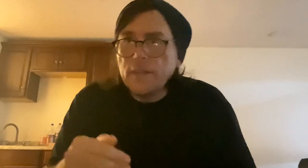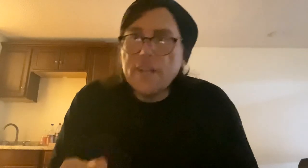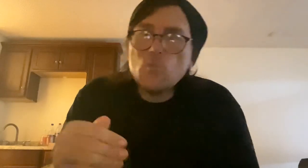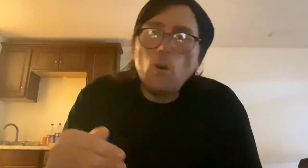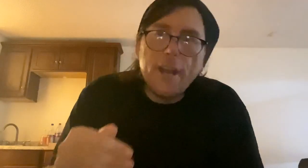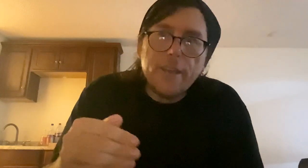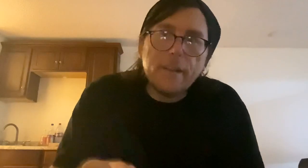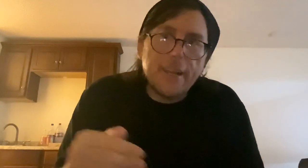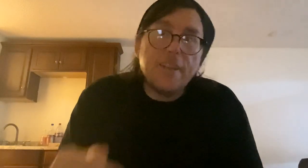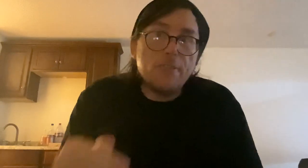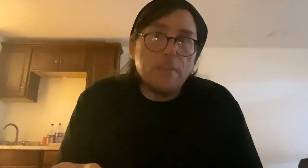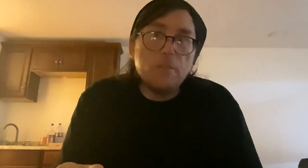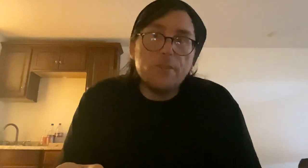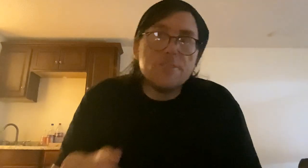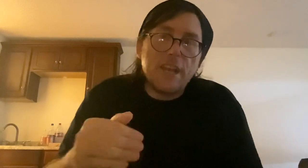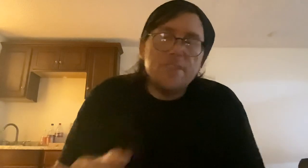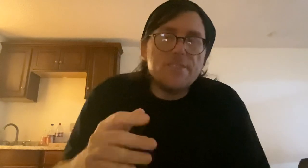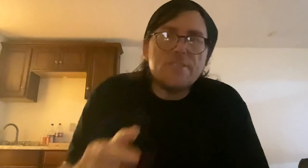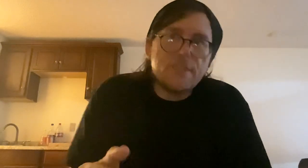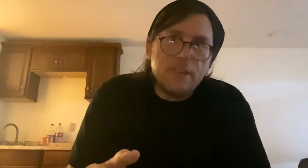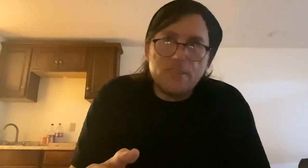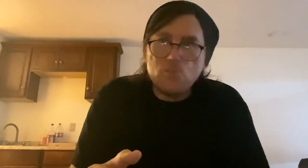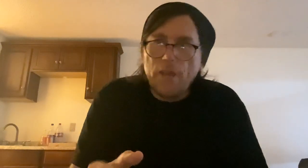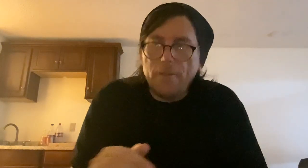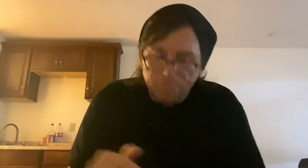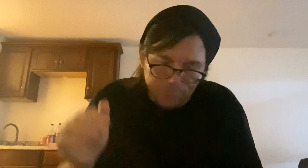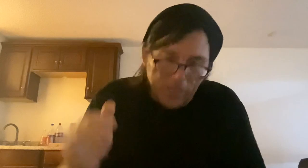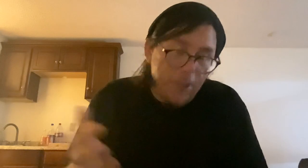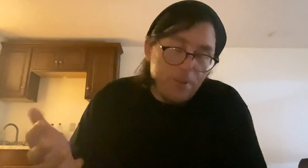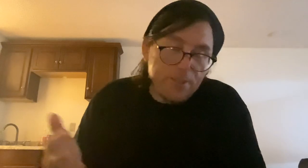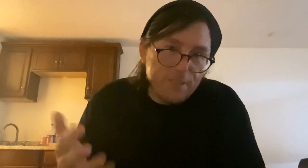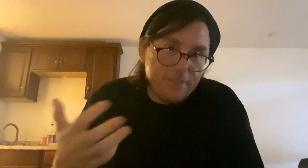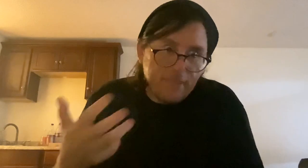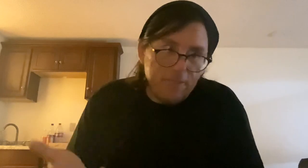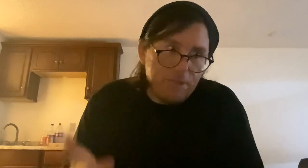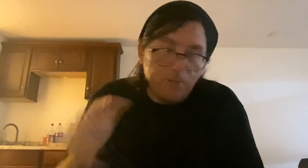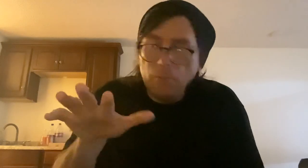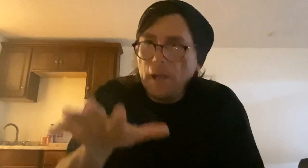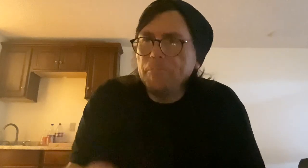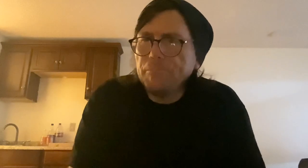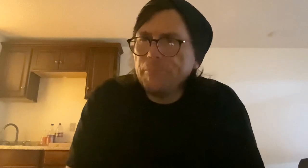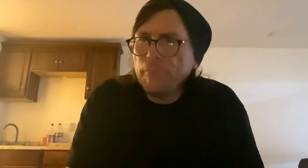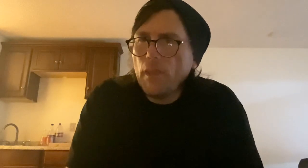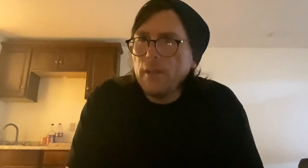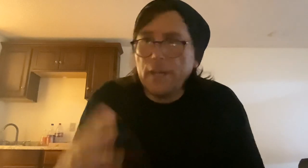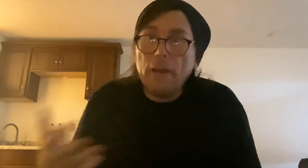That's why you got to get your name noticed, and this is the easiest way. I know it's kind of difficult, but, yeah, now